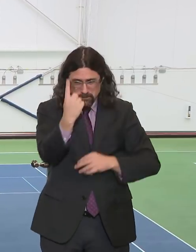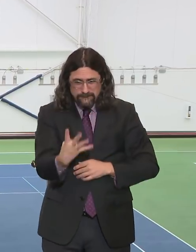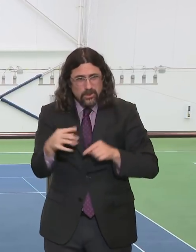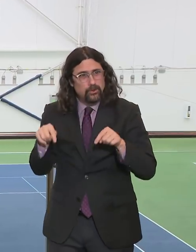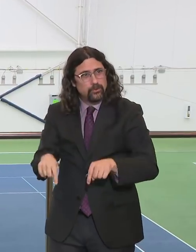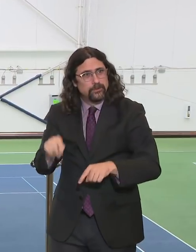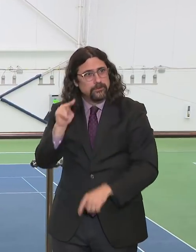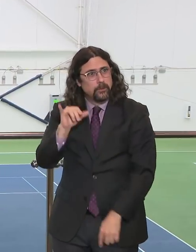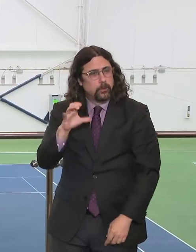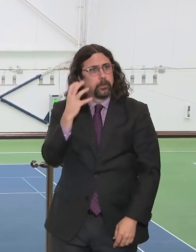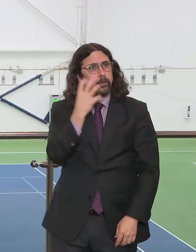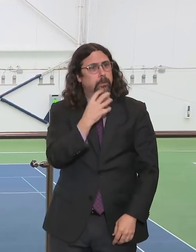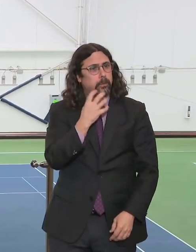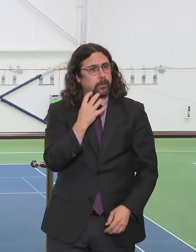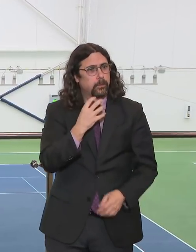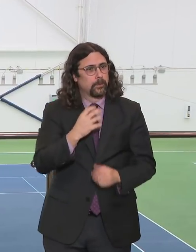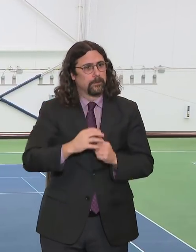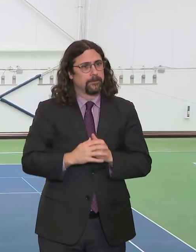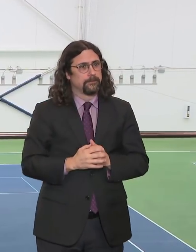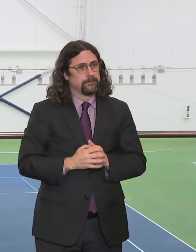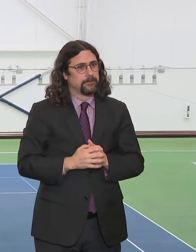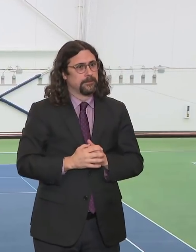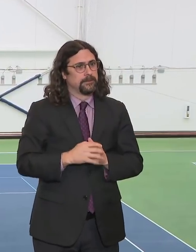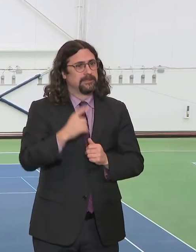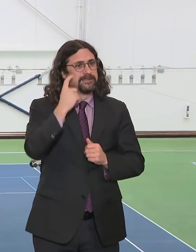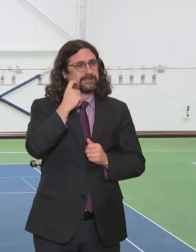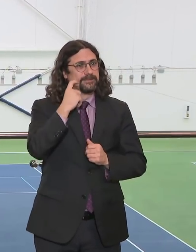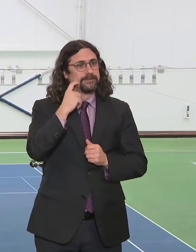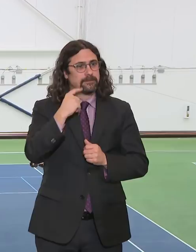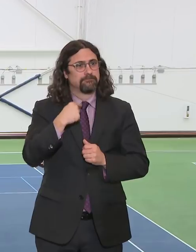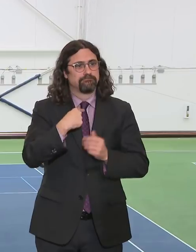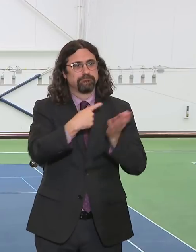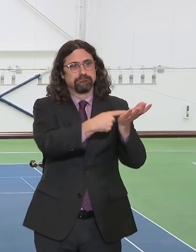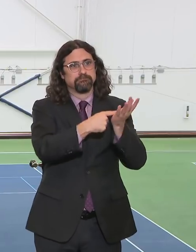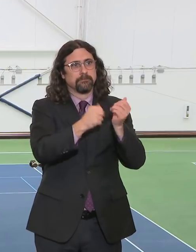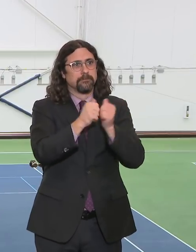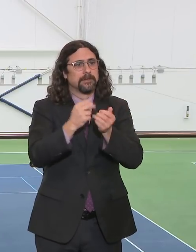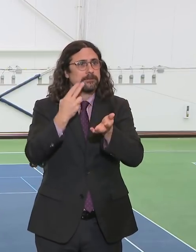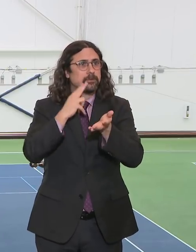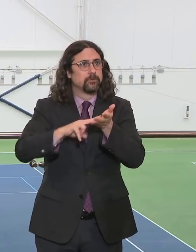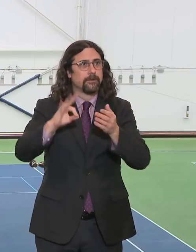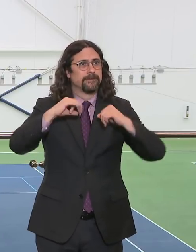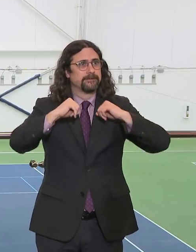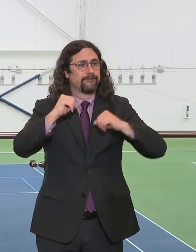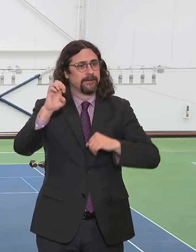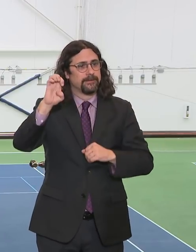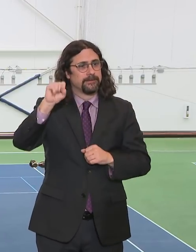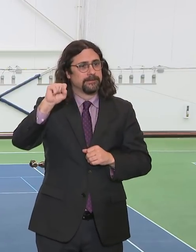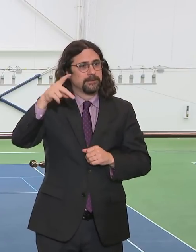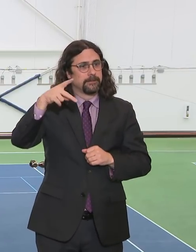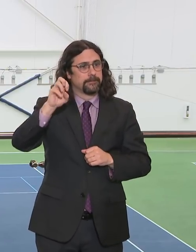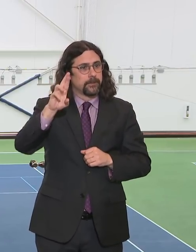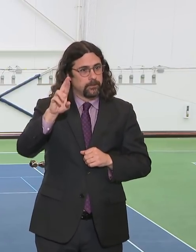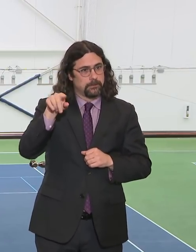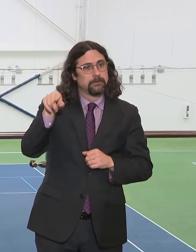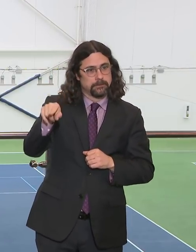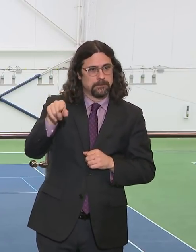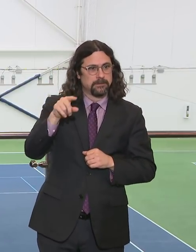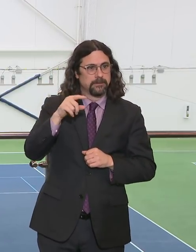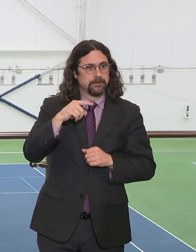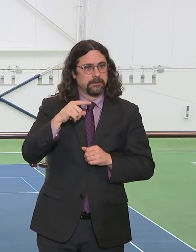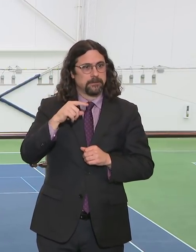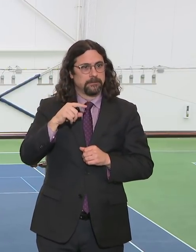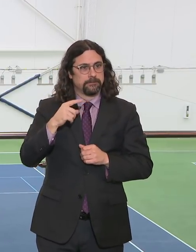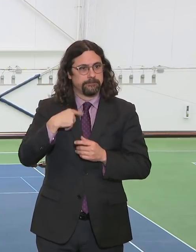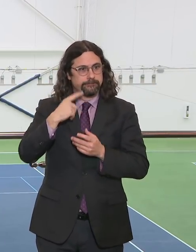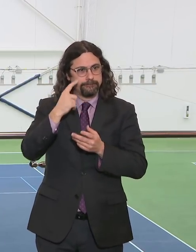and numerous federal officials. I've said the same thing to all of them. This coming Sunday, April 5th, is a demarcation line. This is the point at which we